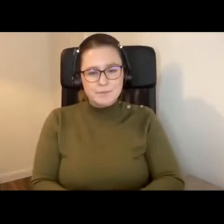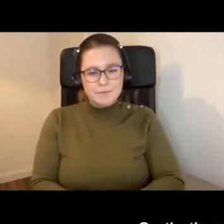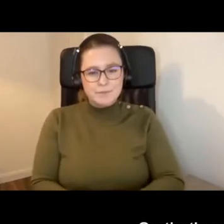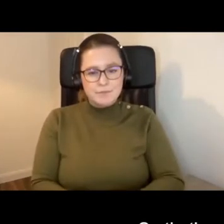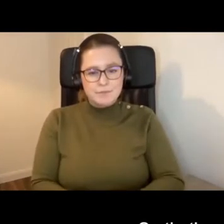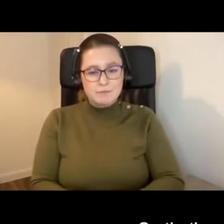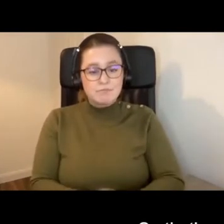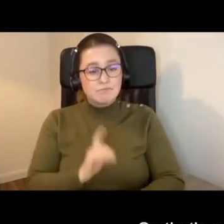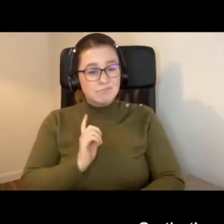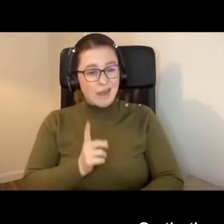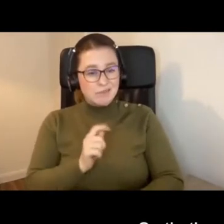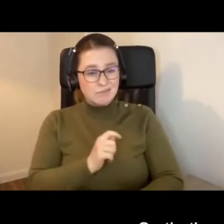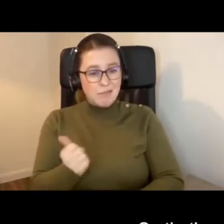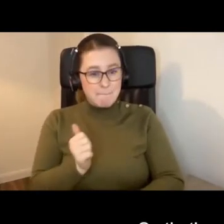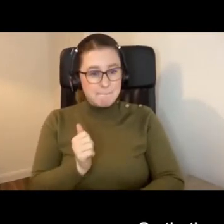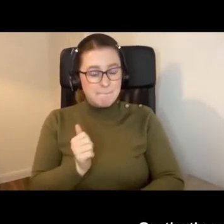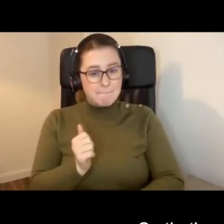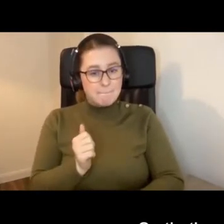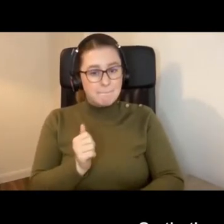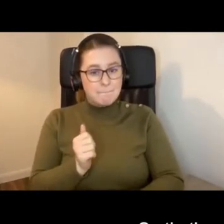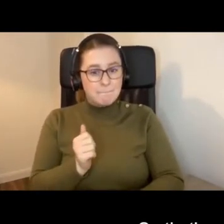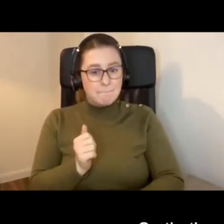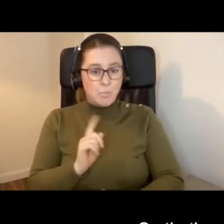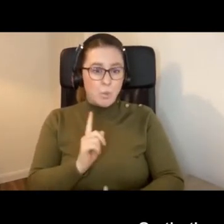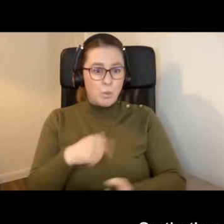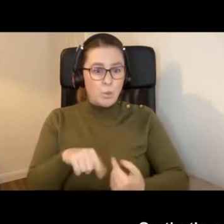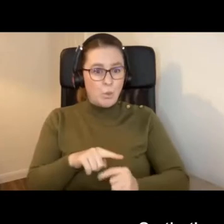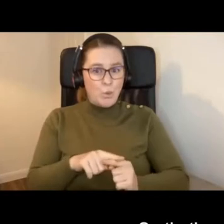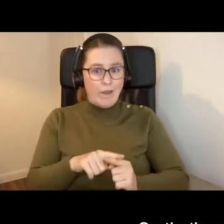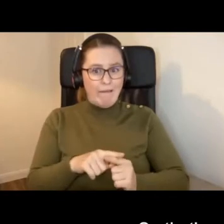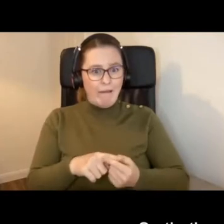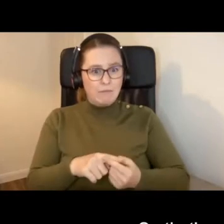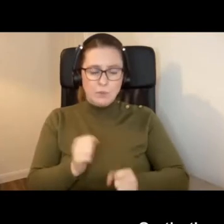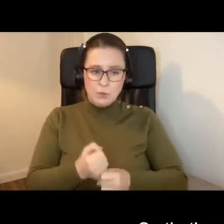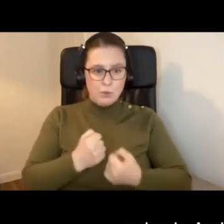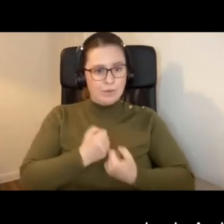So that's a little bit about what we sort of stand for as a school.